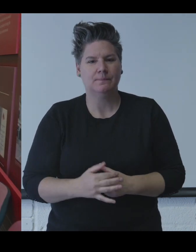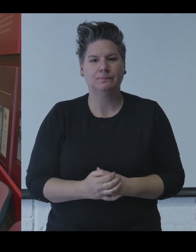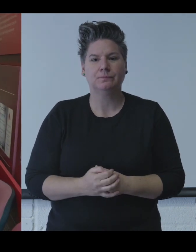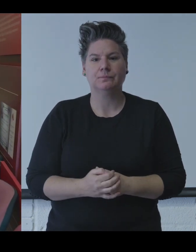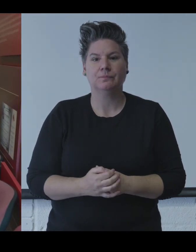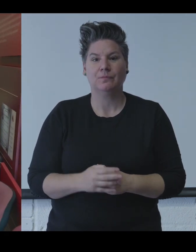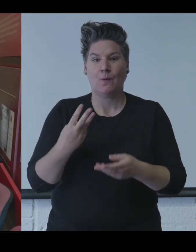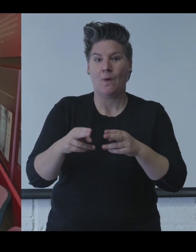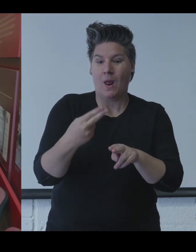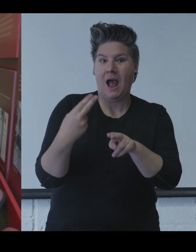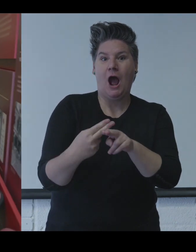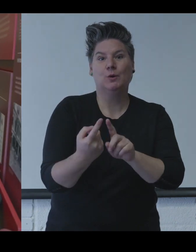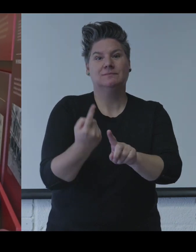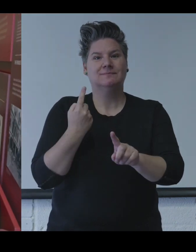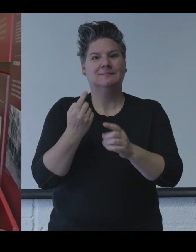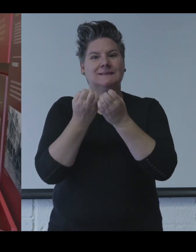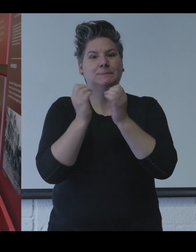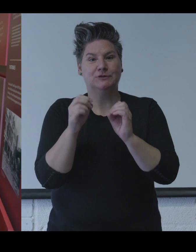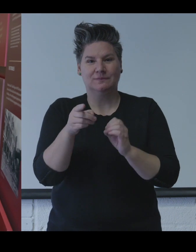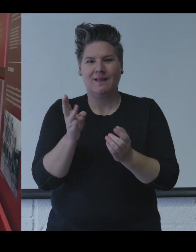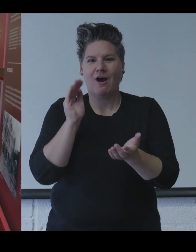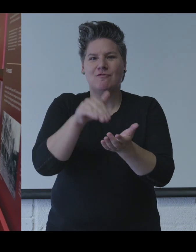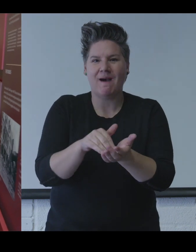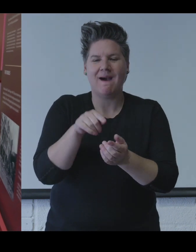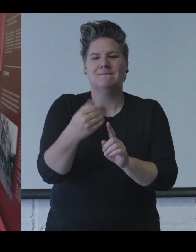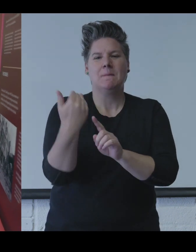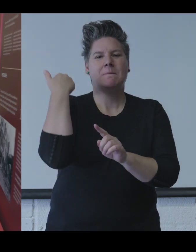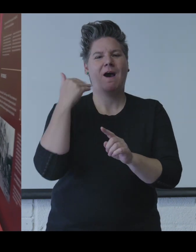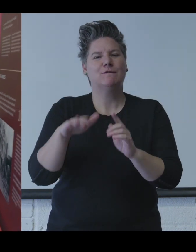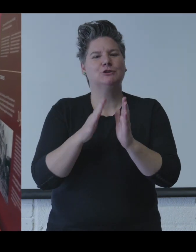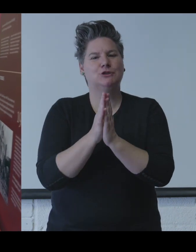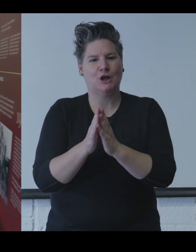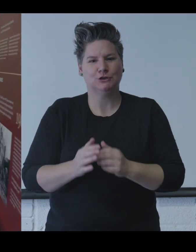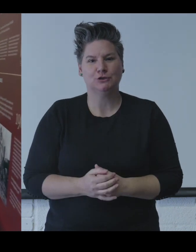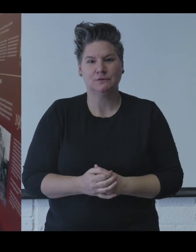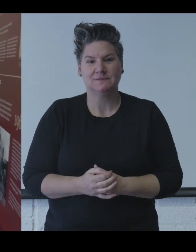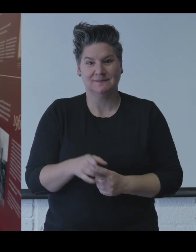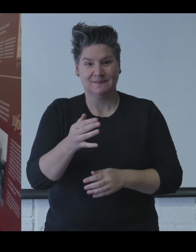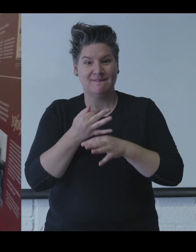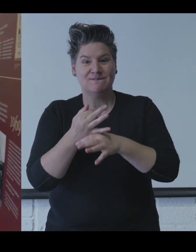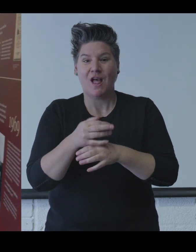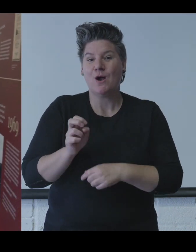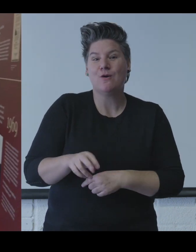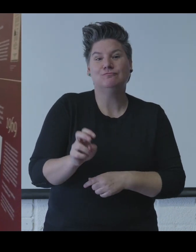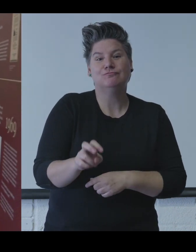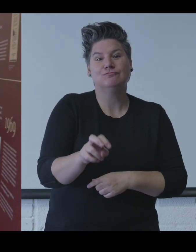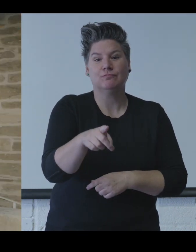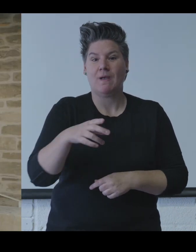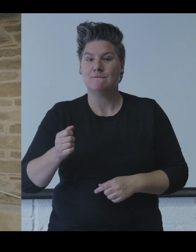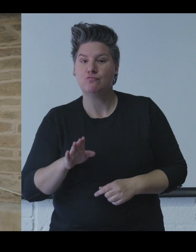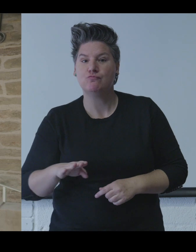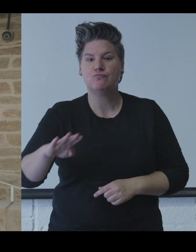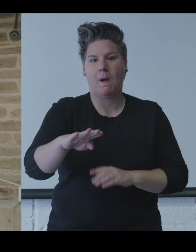Towards the end of the exhibition, there is a seated area in front of an audio-visual display and chairs which can be removed to accommodate wheelchairs.